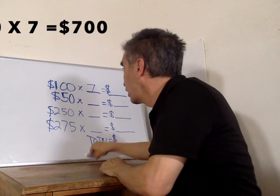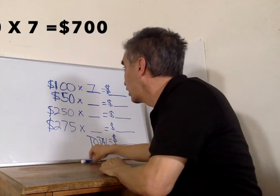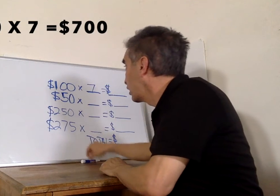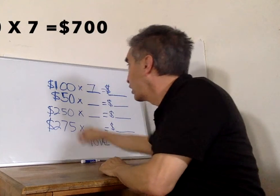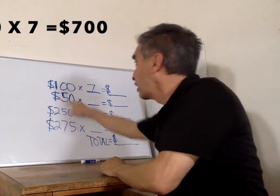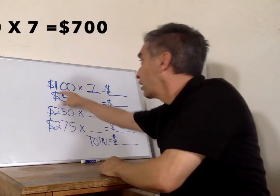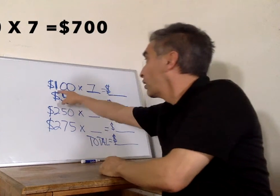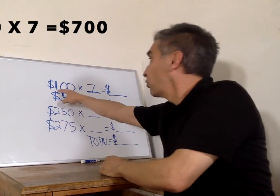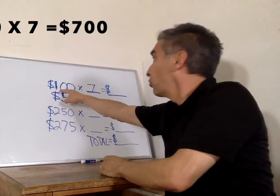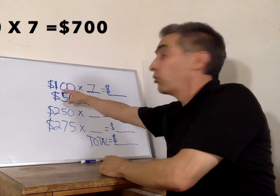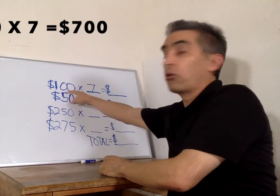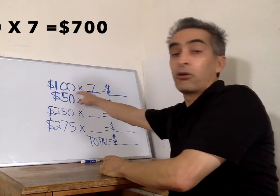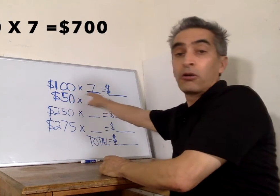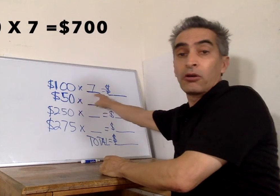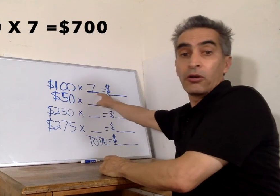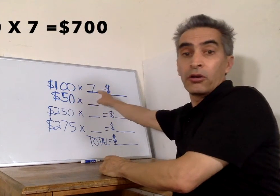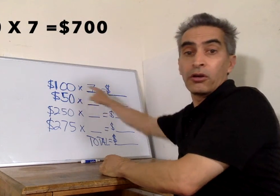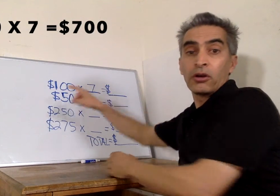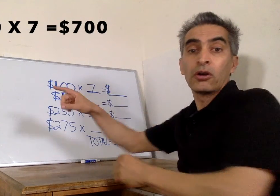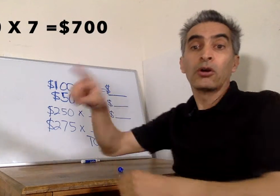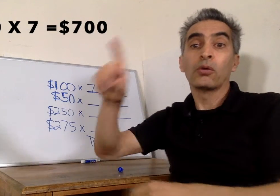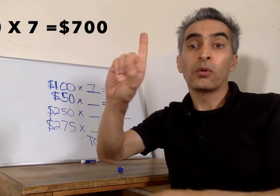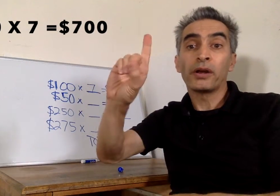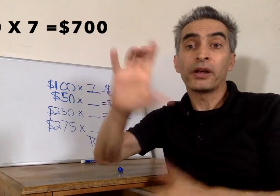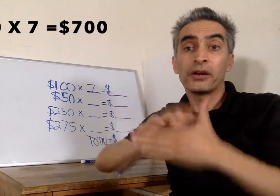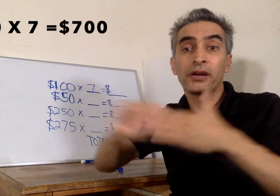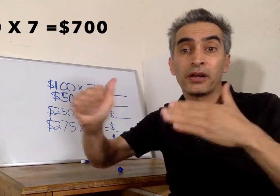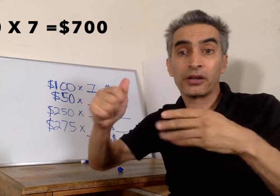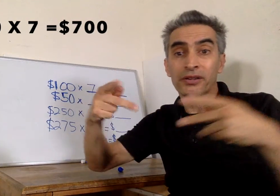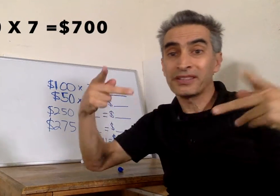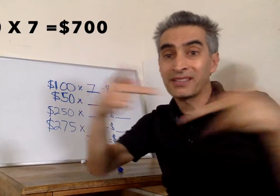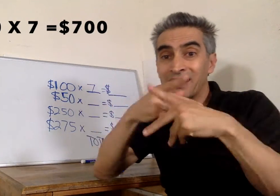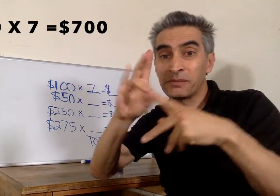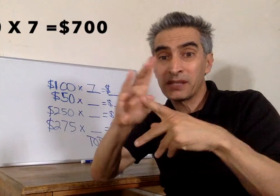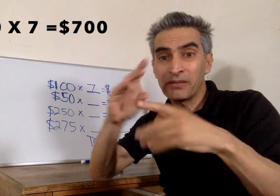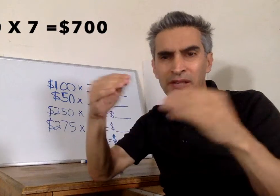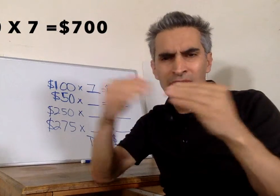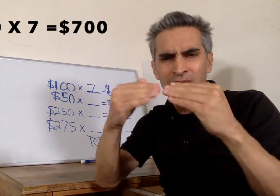$100 times seven equals $700.